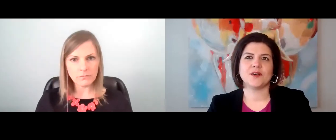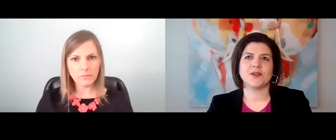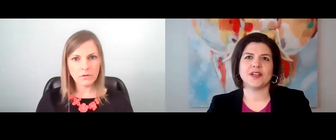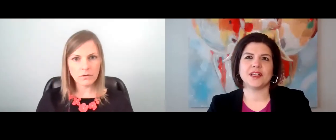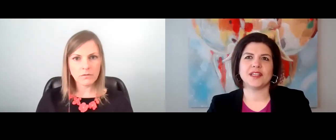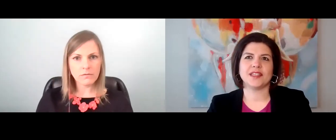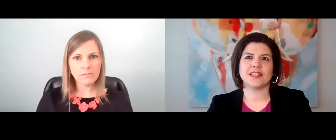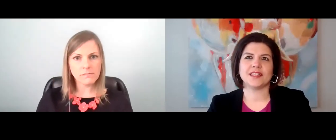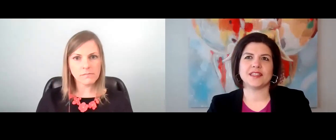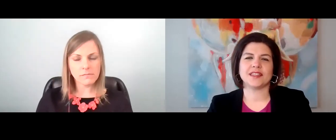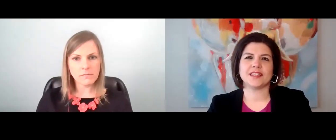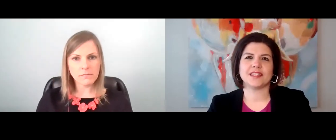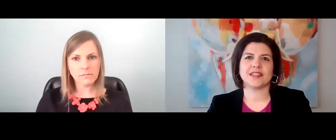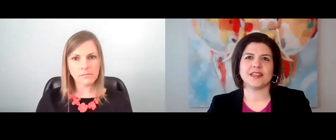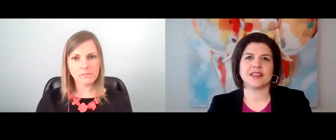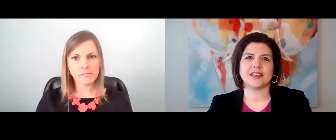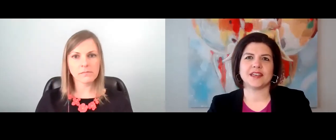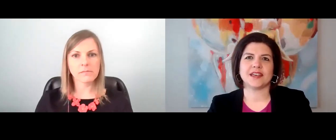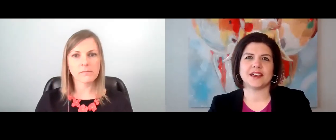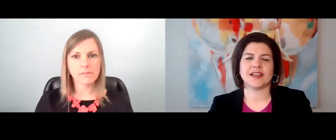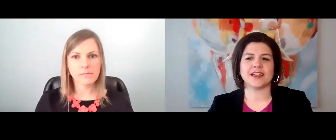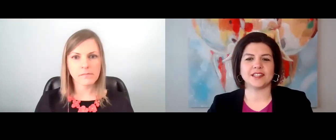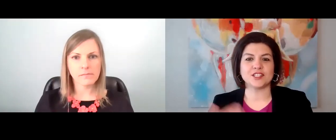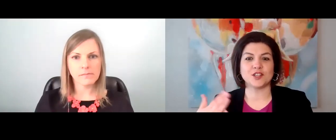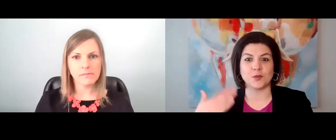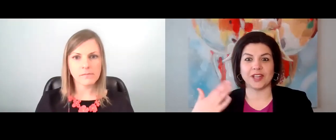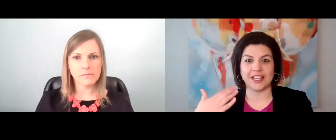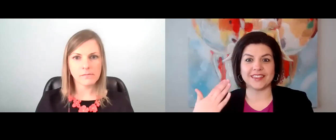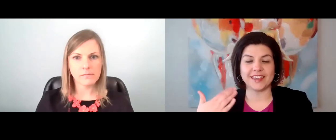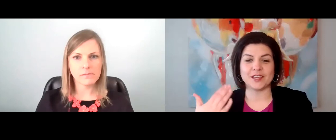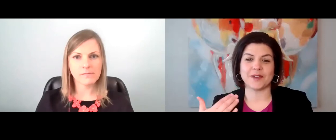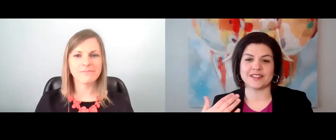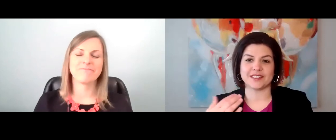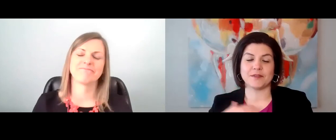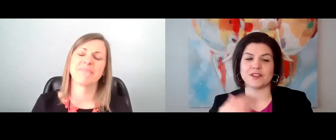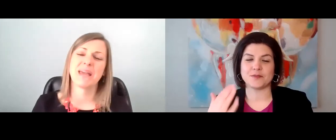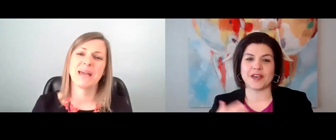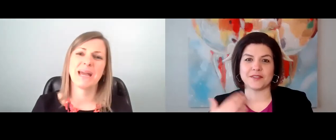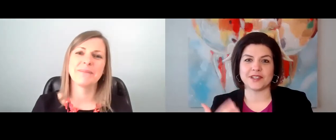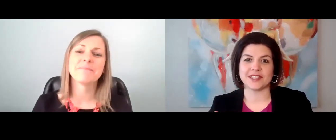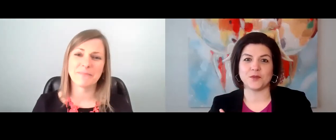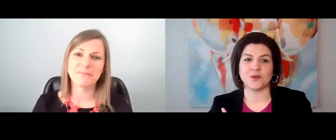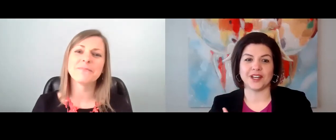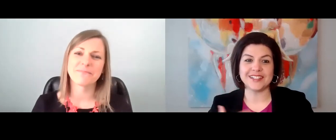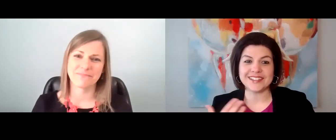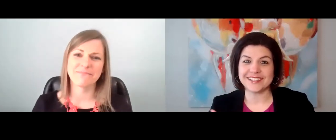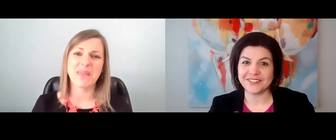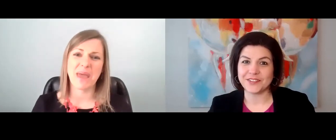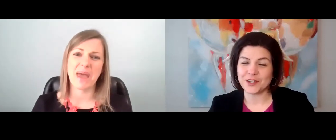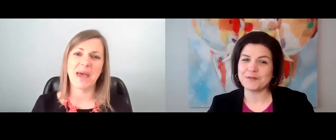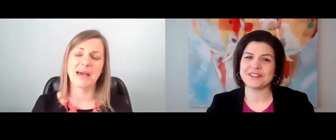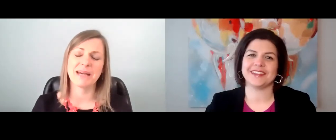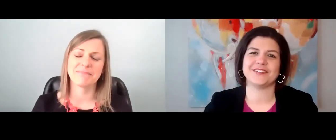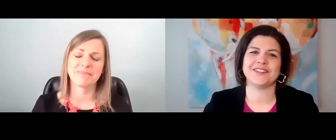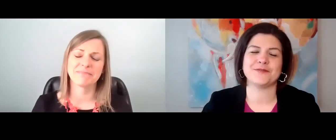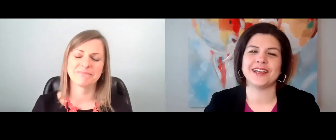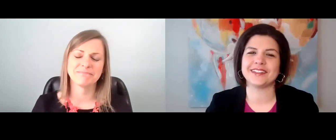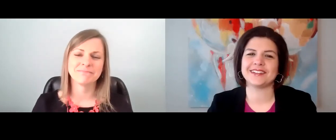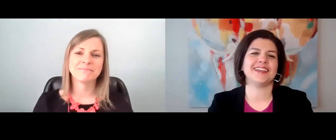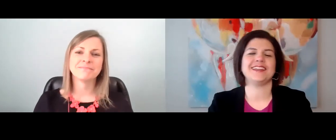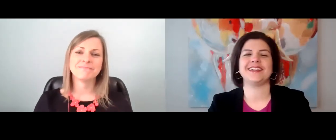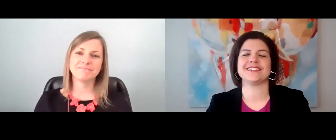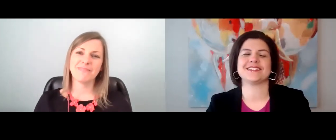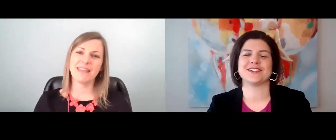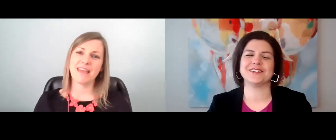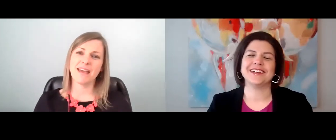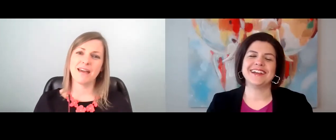So I got a little sobering thinking about some of those pathways that weren't with my